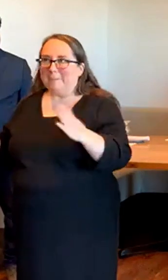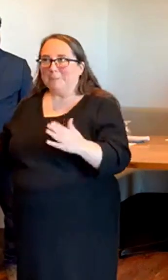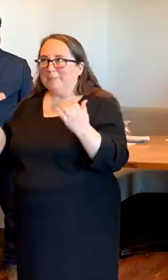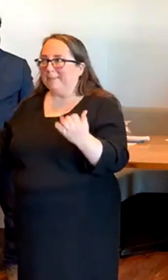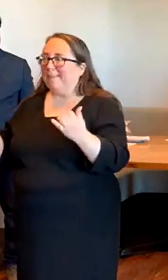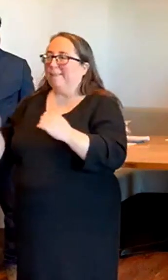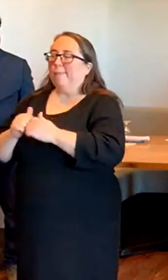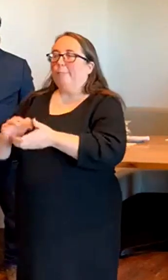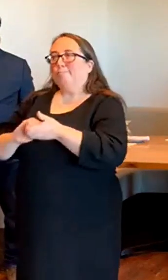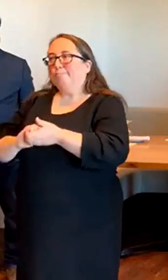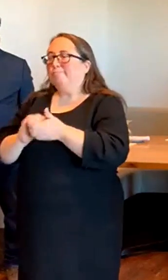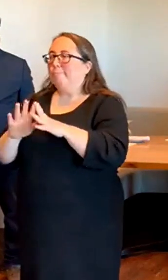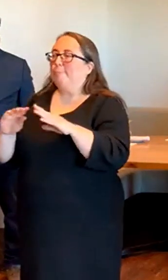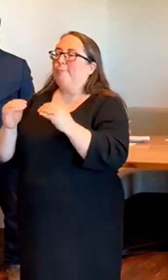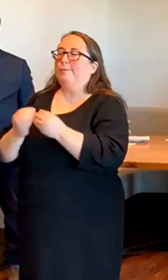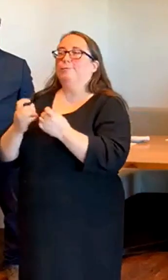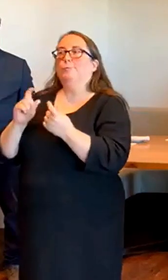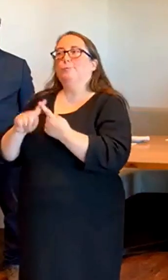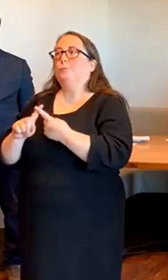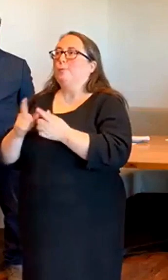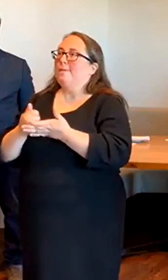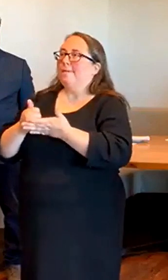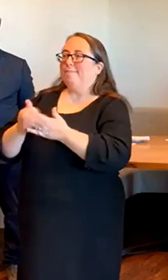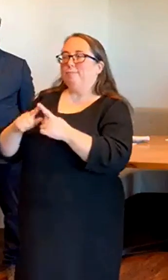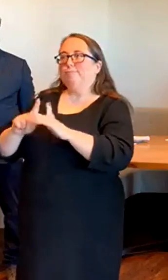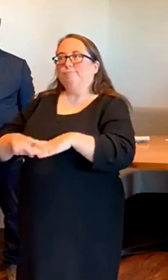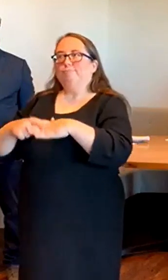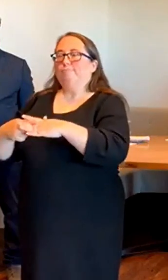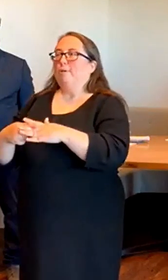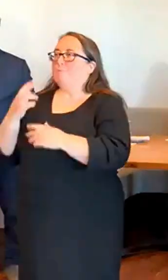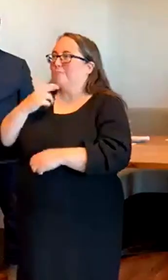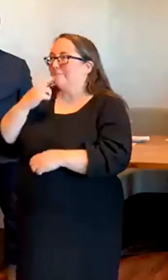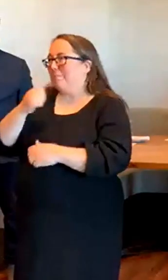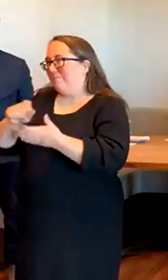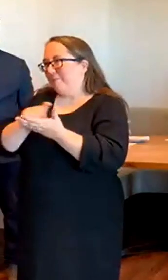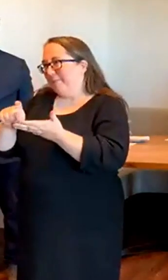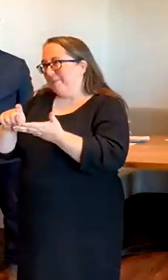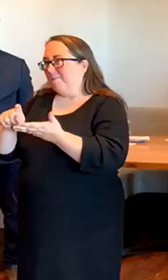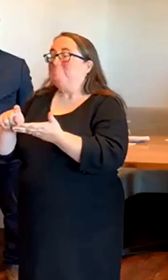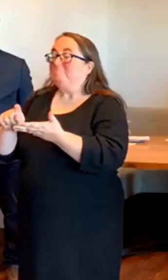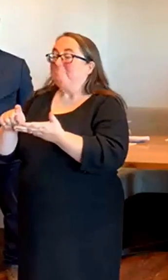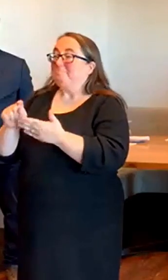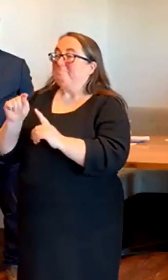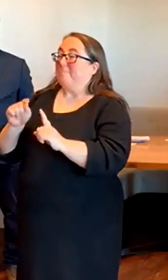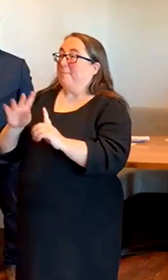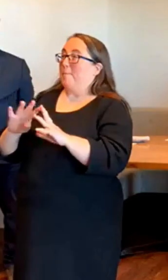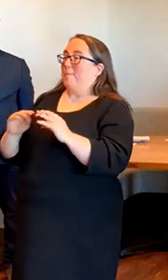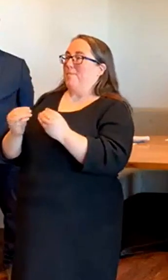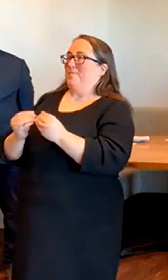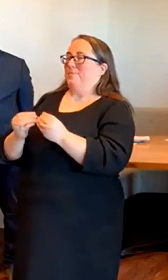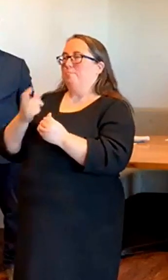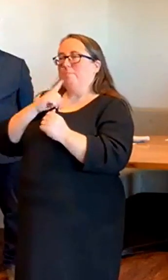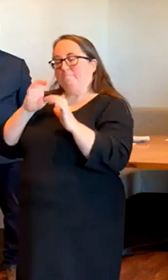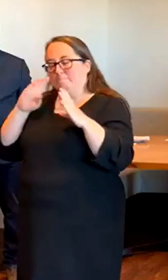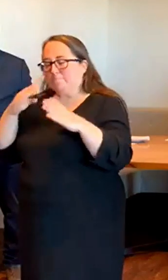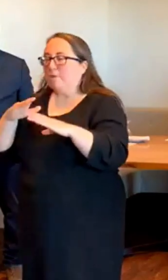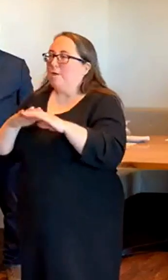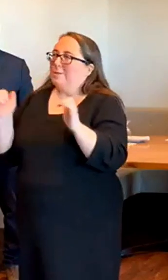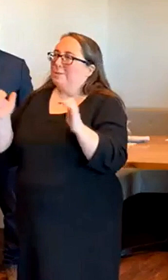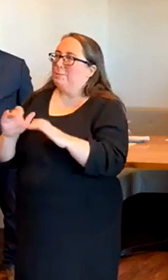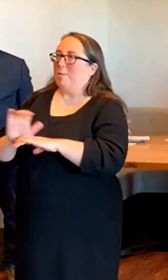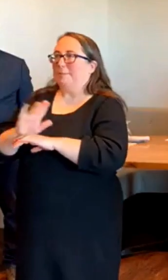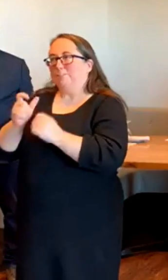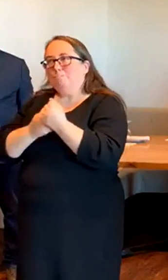organizations to be able to help kick off Restaurant Weeks. Certainly as an organization that is dedicated to small business support,